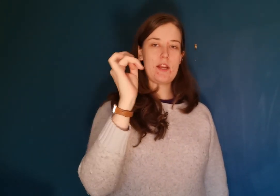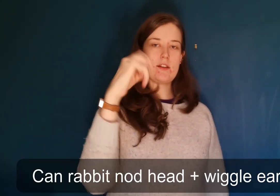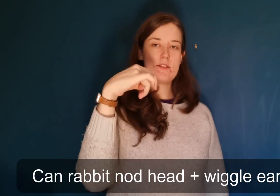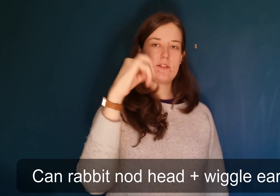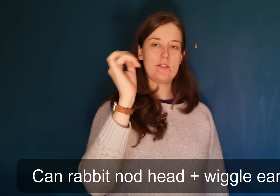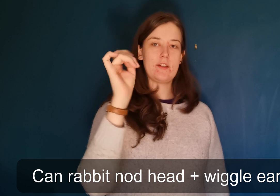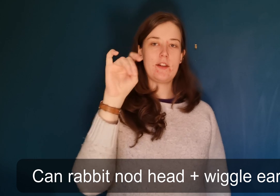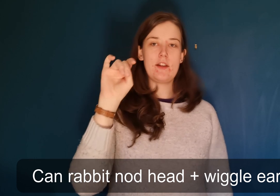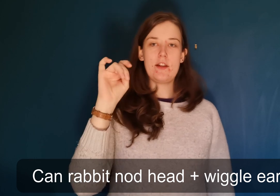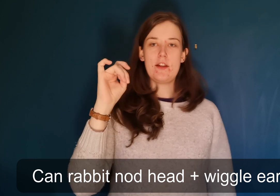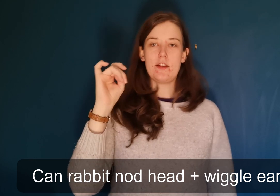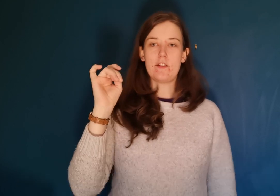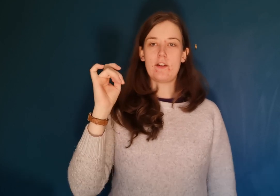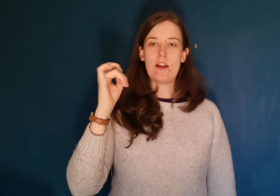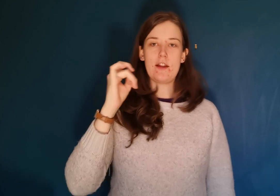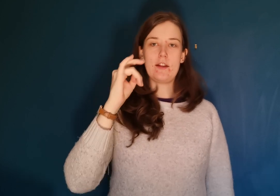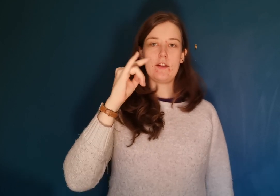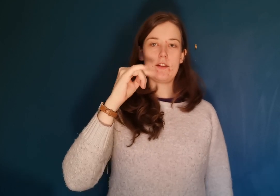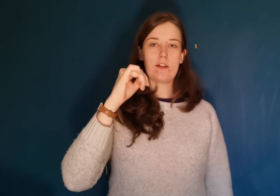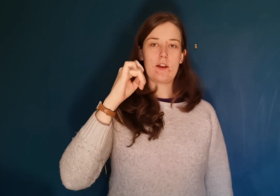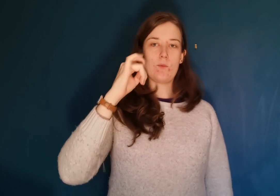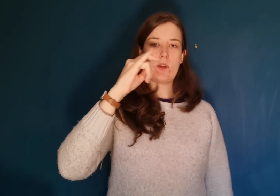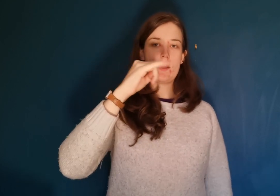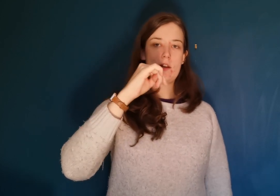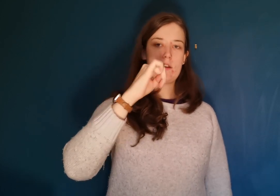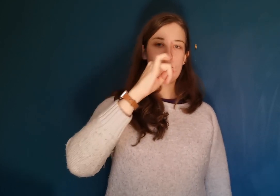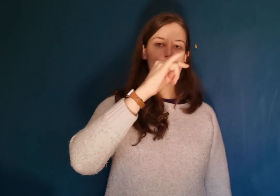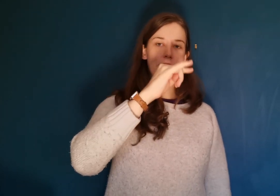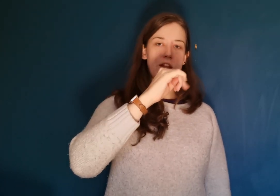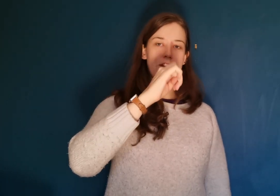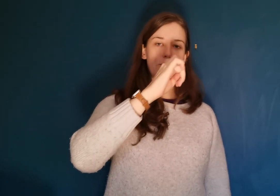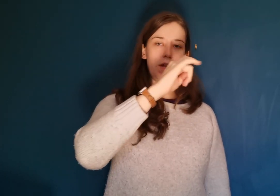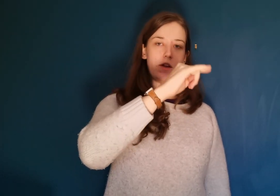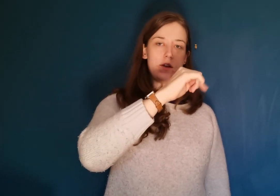brain? All right, can we kind of caterpillar?